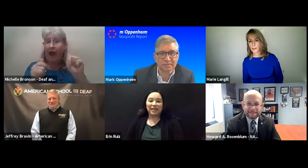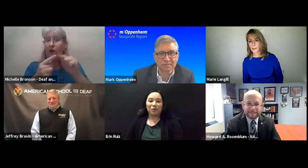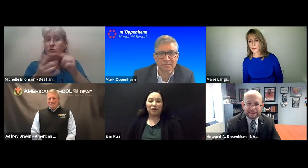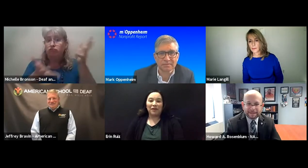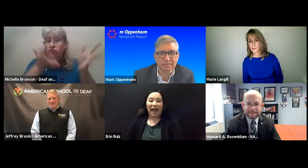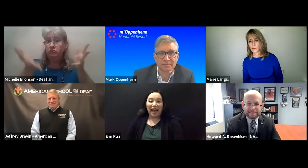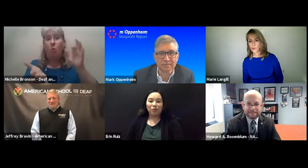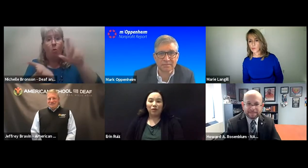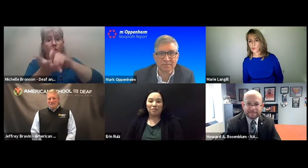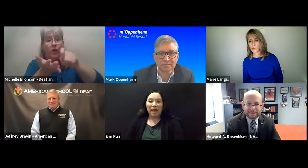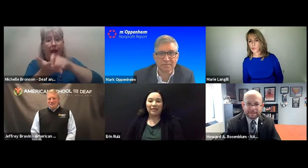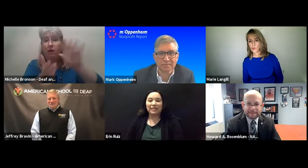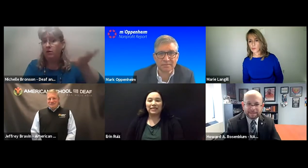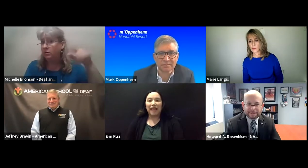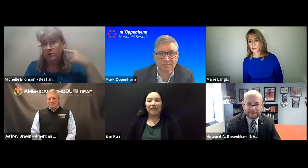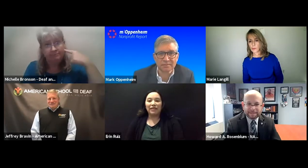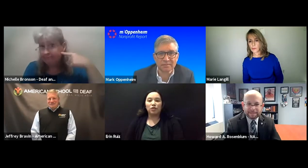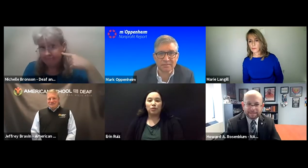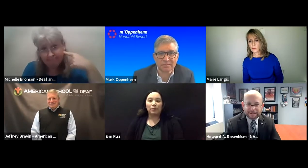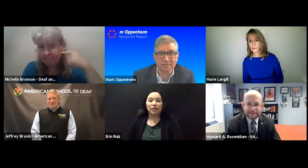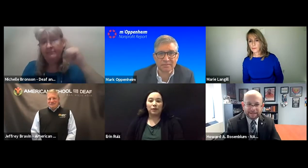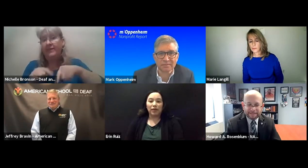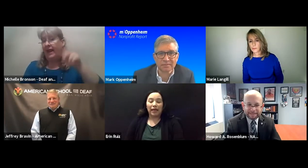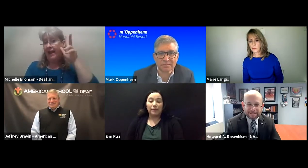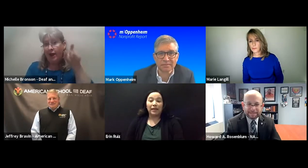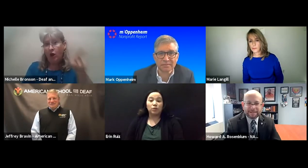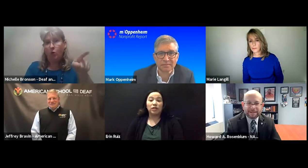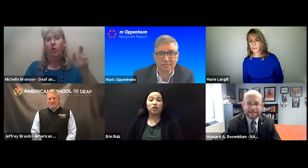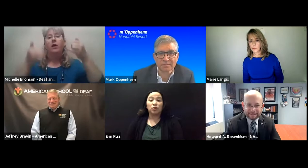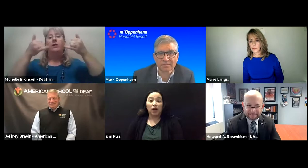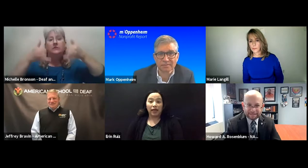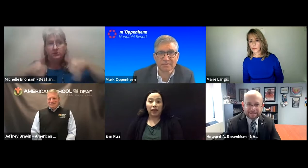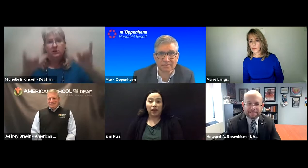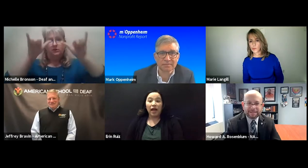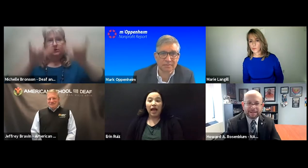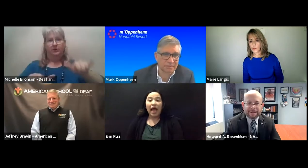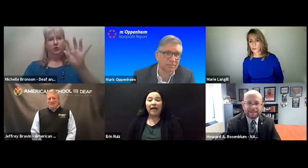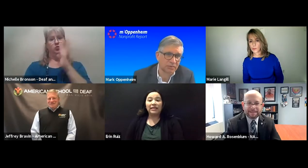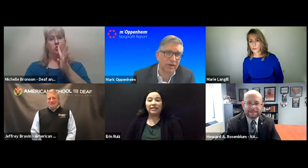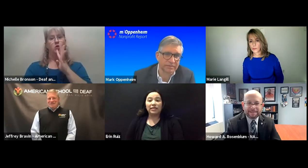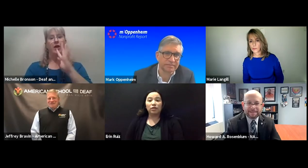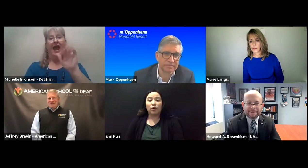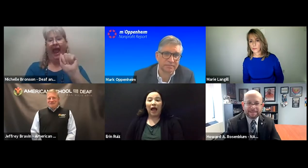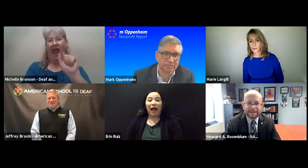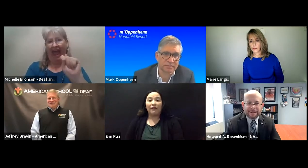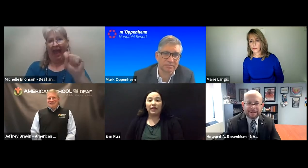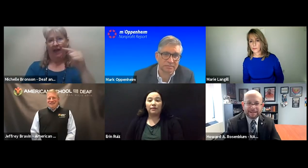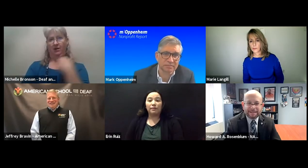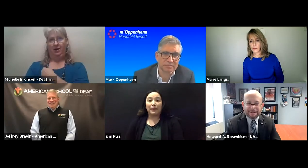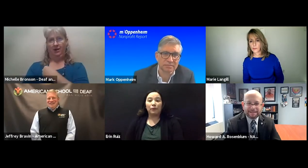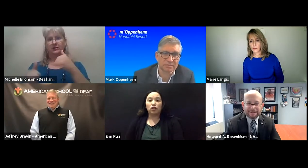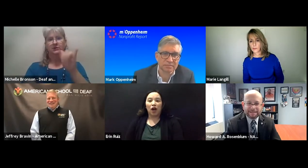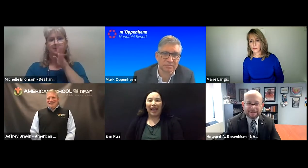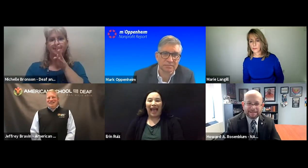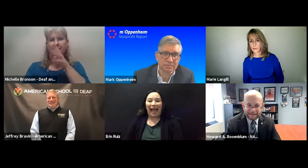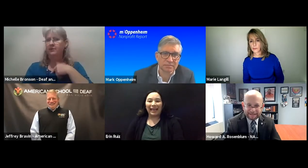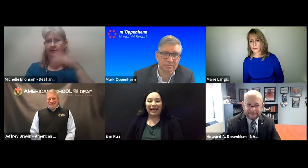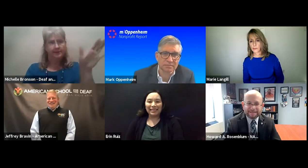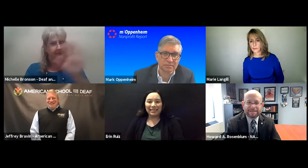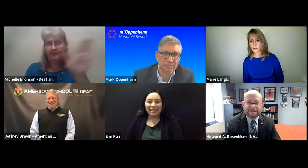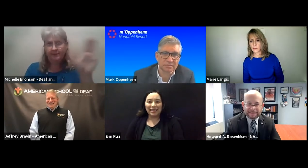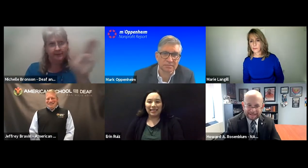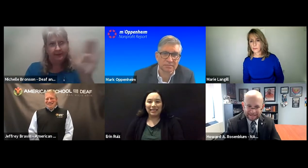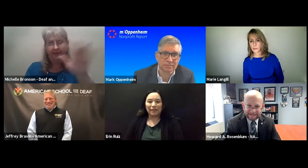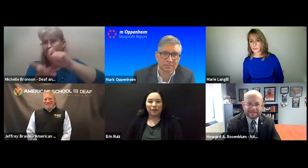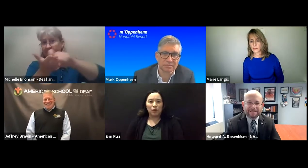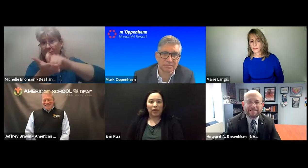beefs that we've had with masks is having to be able to communicate because we do not hear and still having people talk at